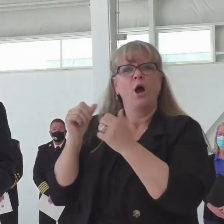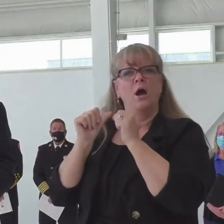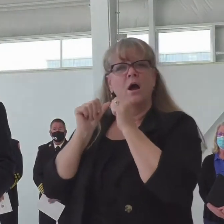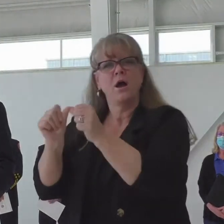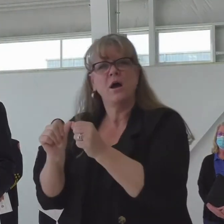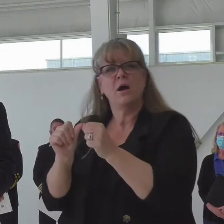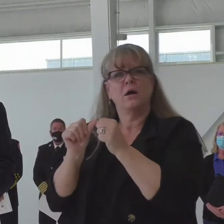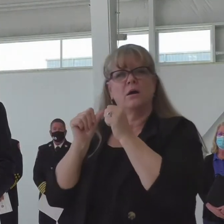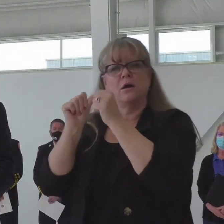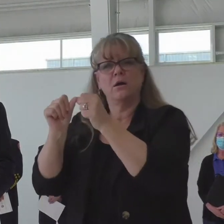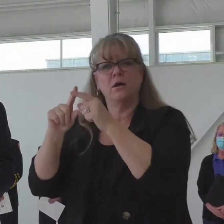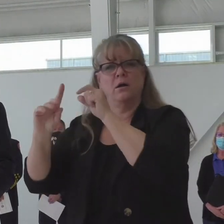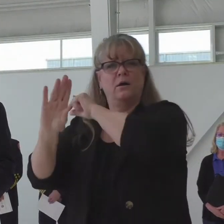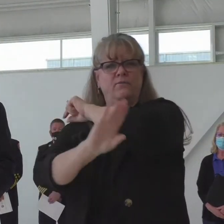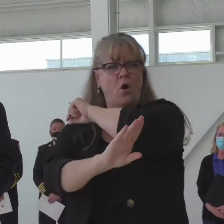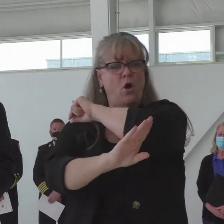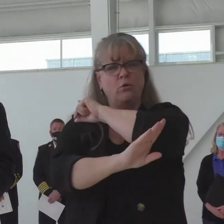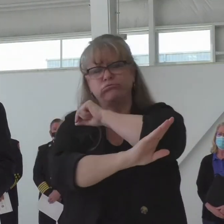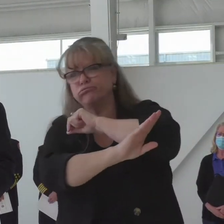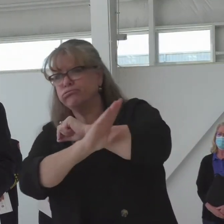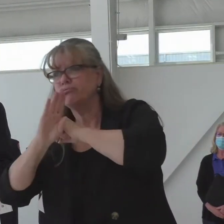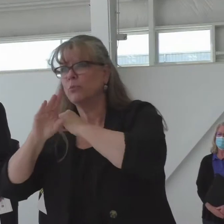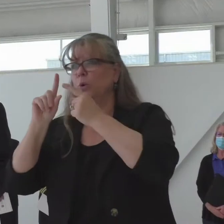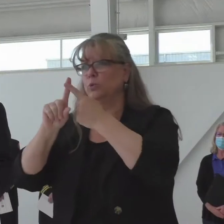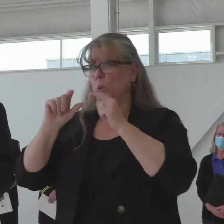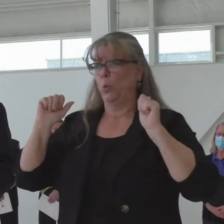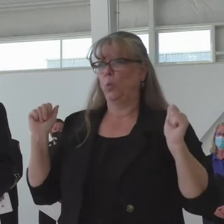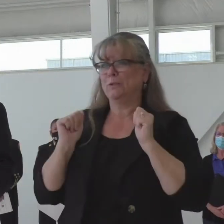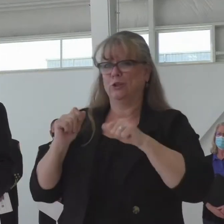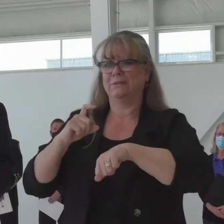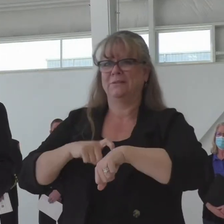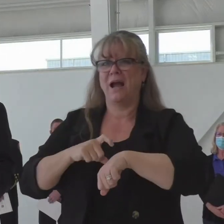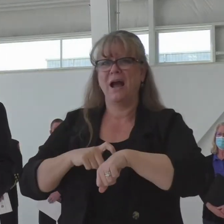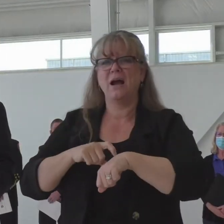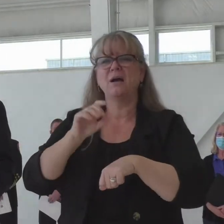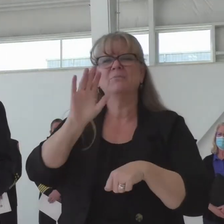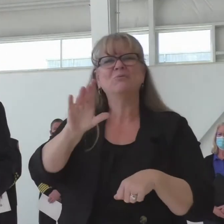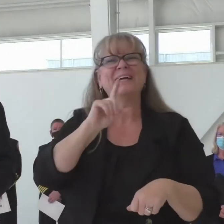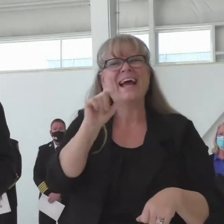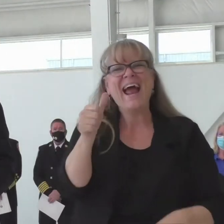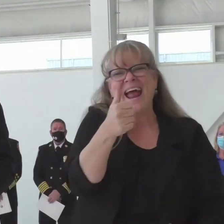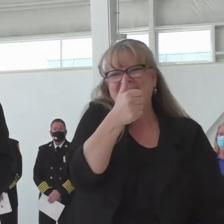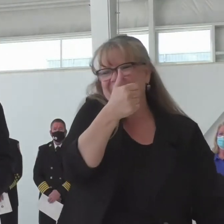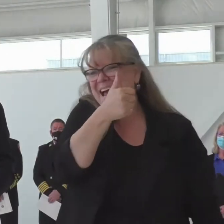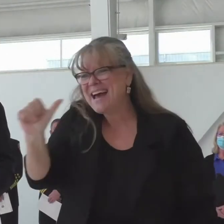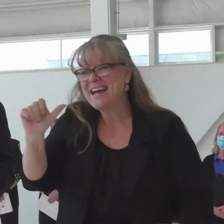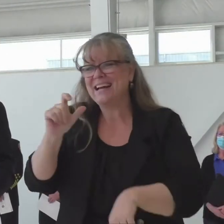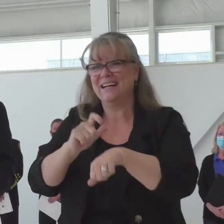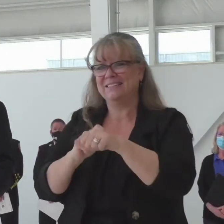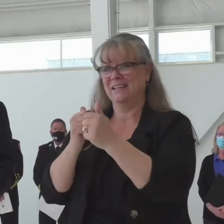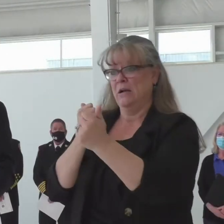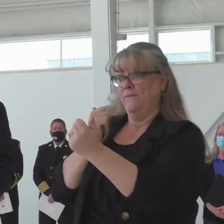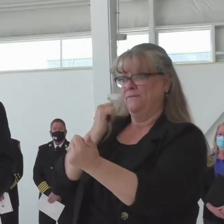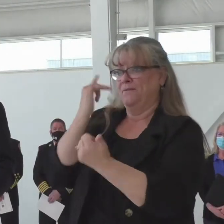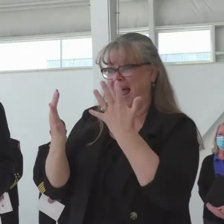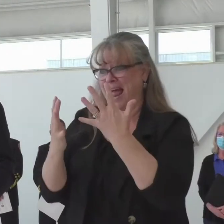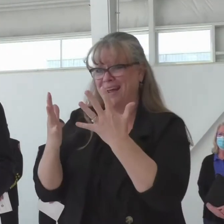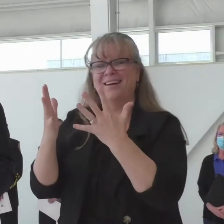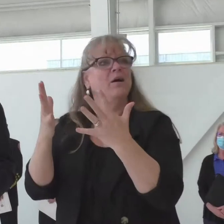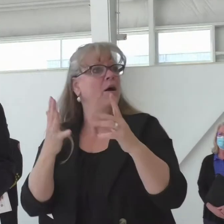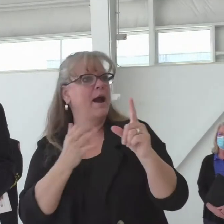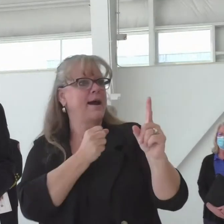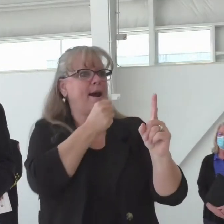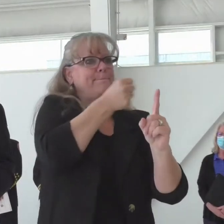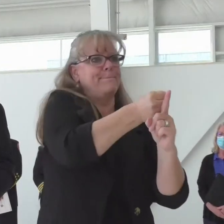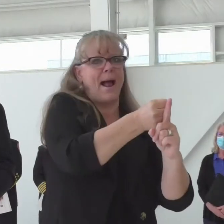A large wildfire has major impact on Colorado. It affects the land that we love, where we work and